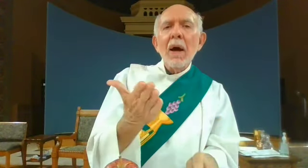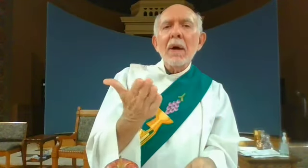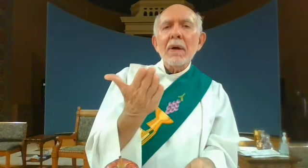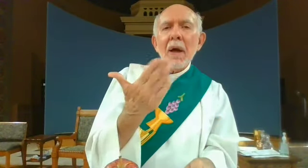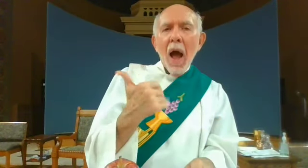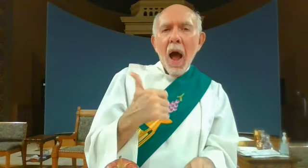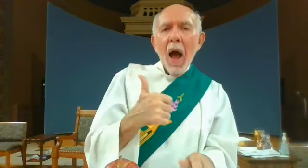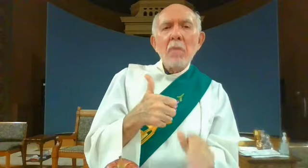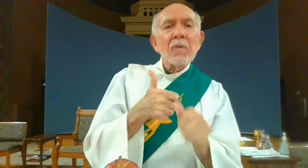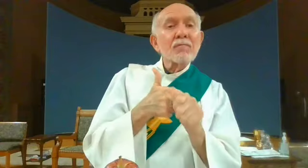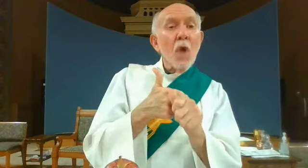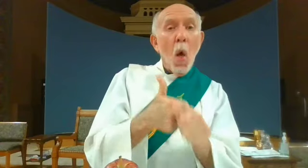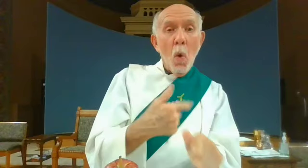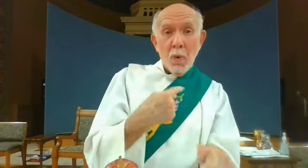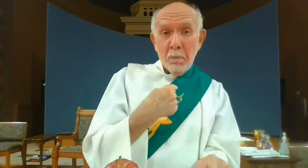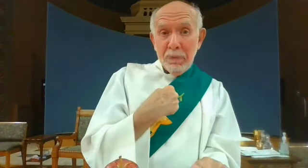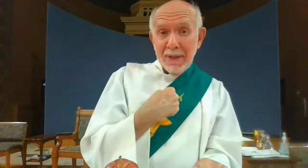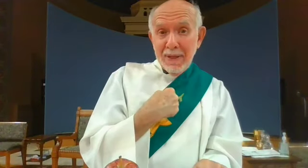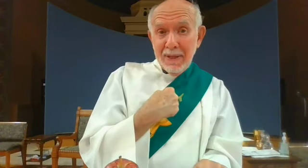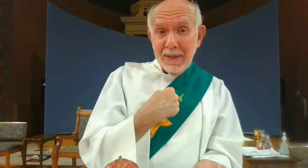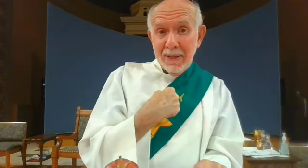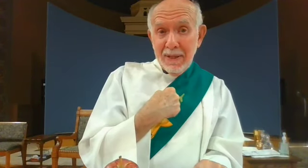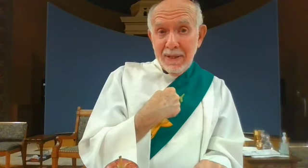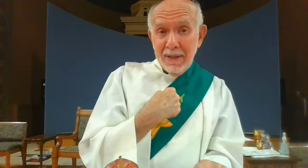simply come and follow me